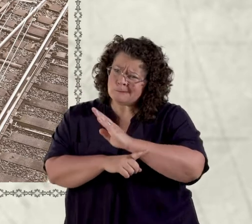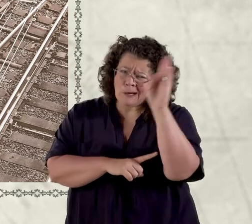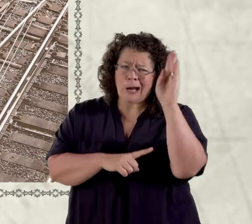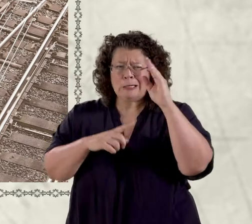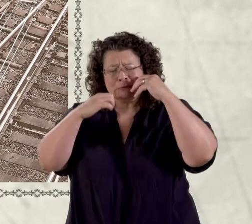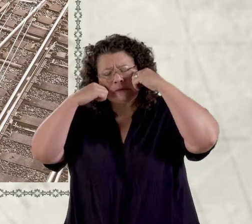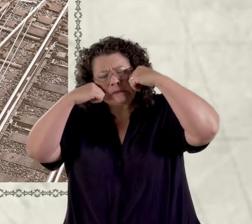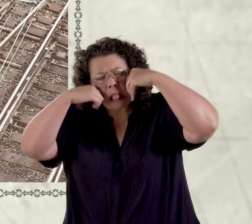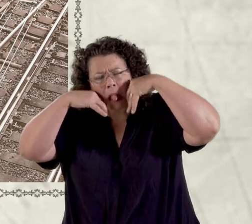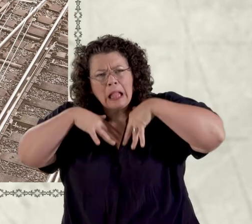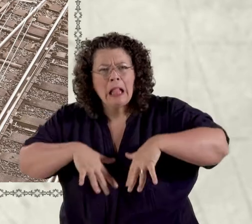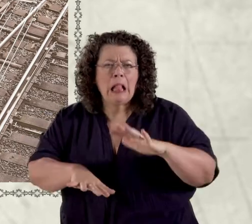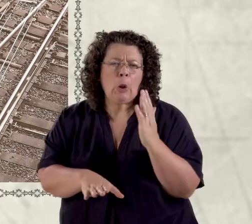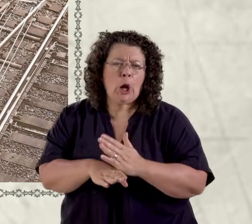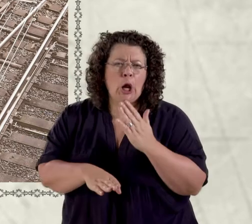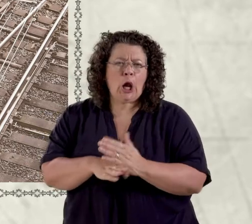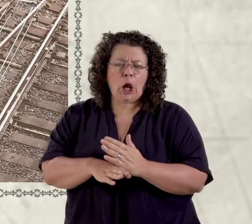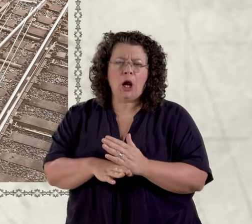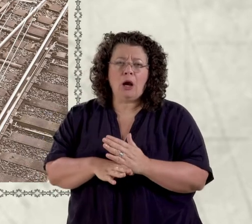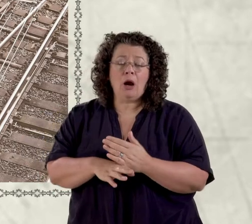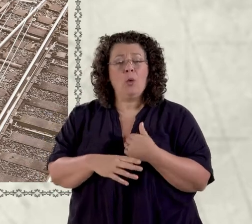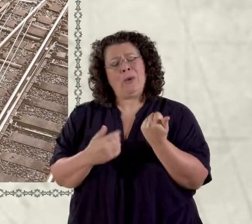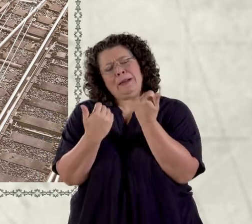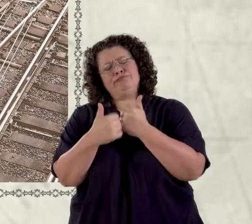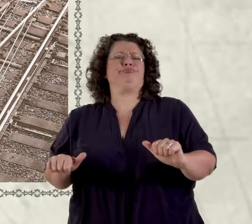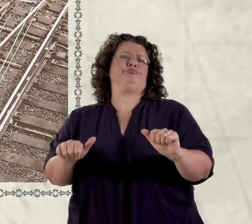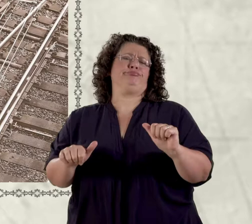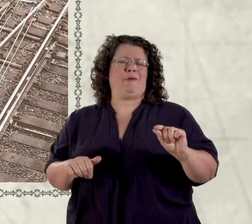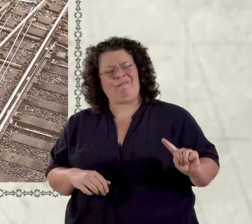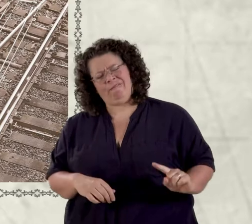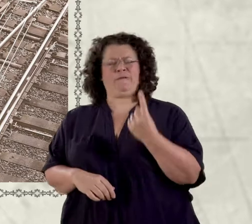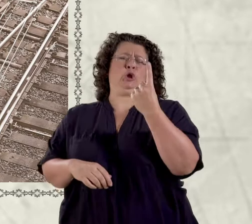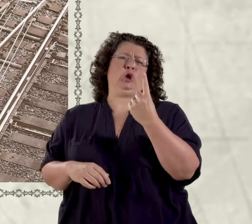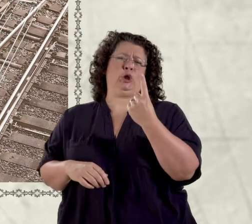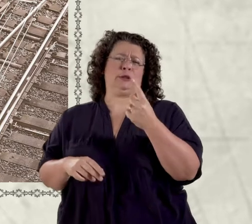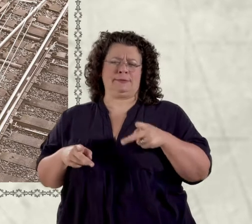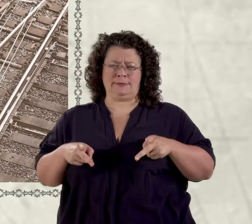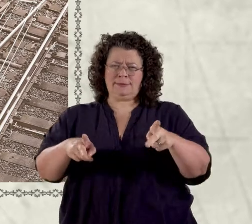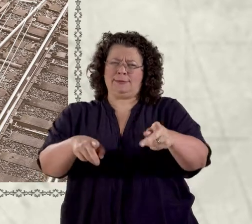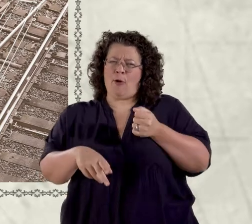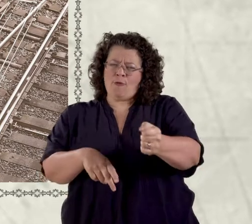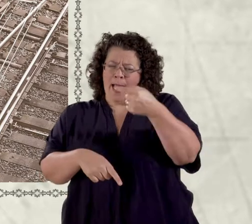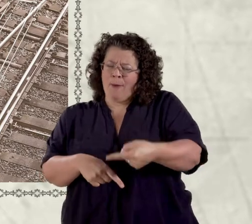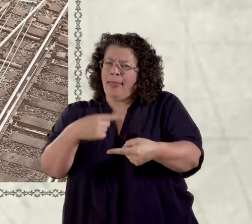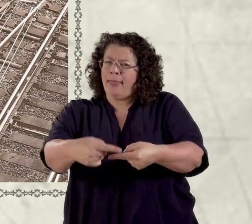dangerous sweaty work we finished our very first railway